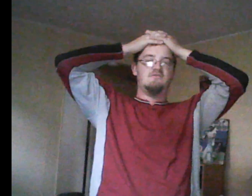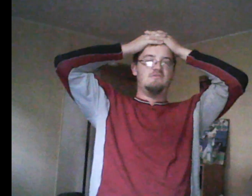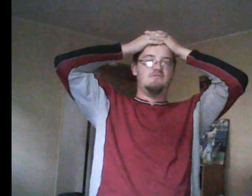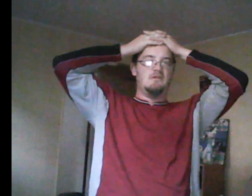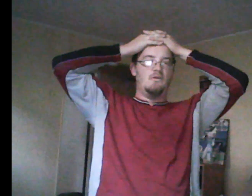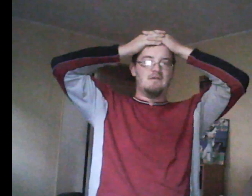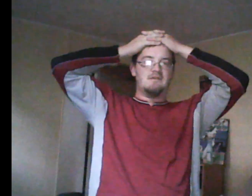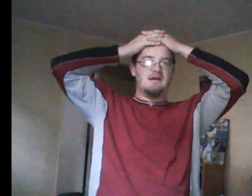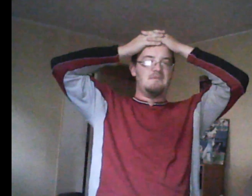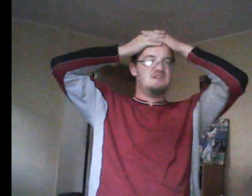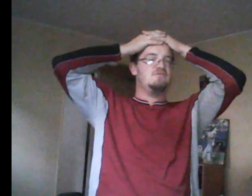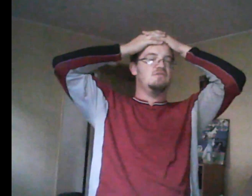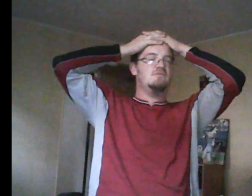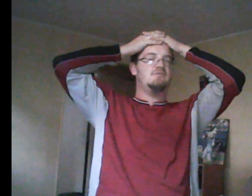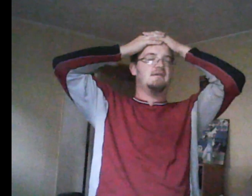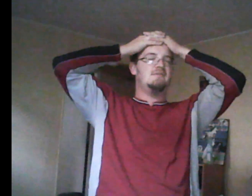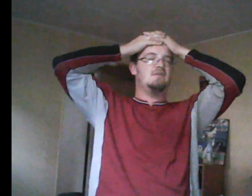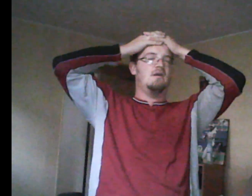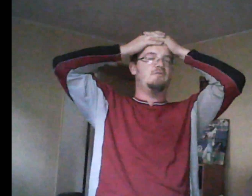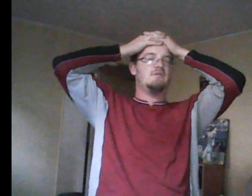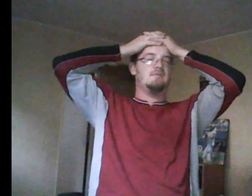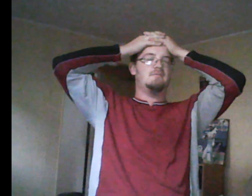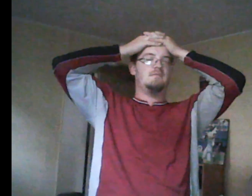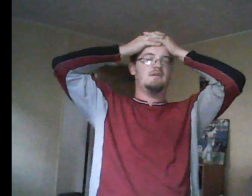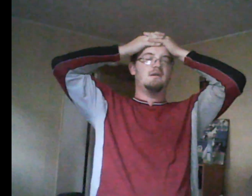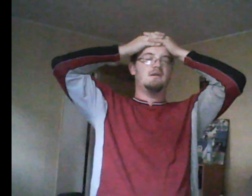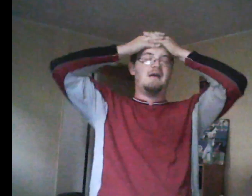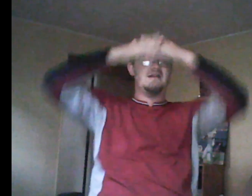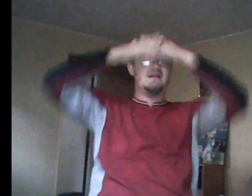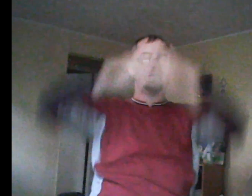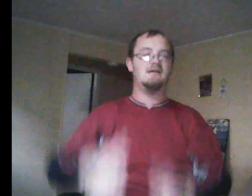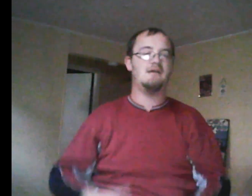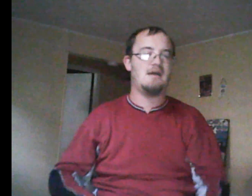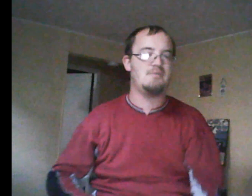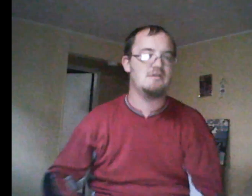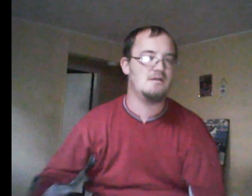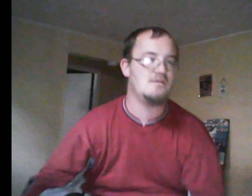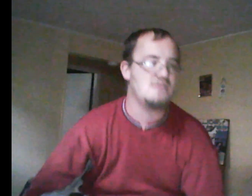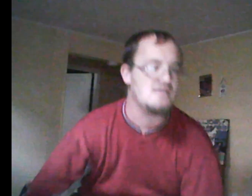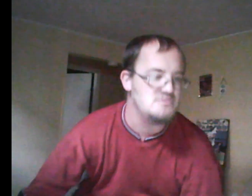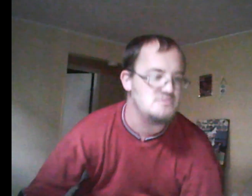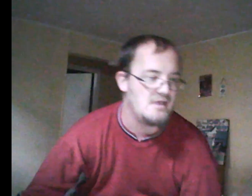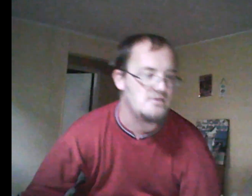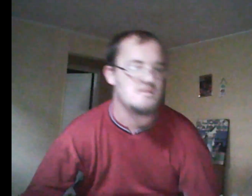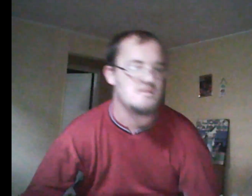Or the combination of two, three, or even all four of them. And I put six options with others, specifying comments.